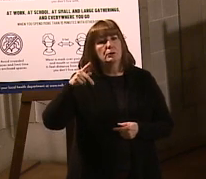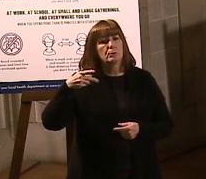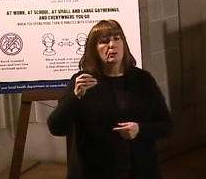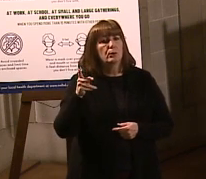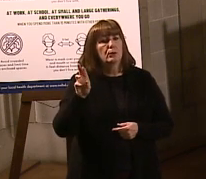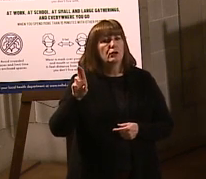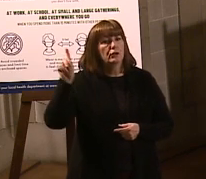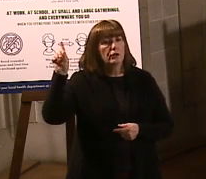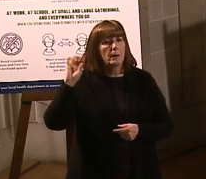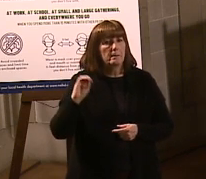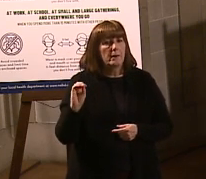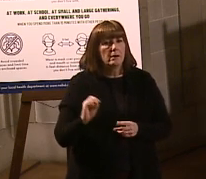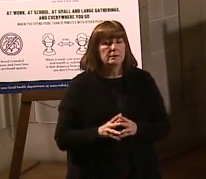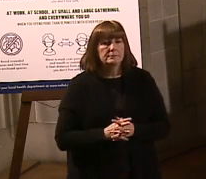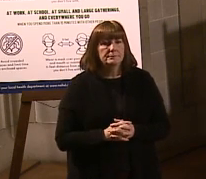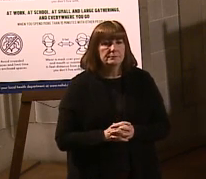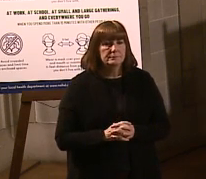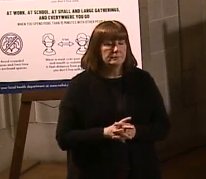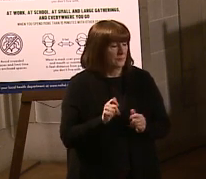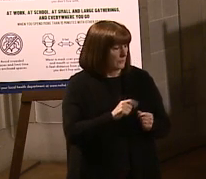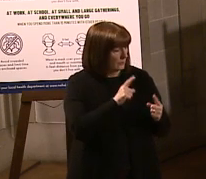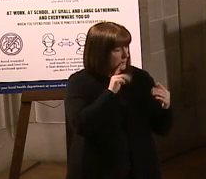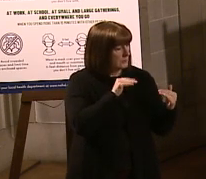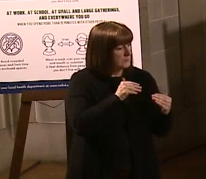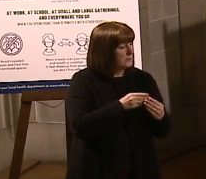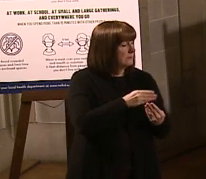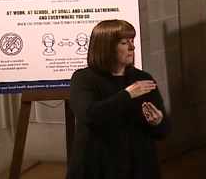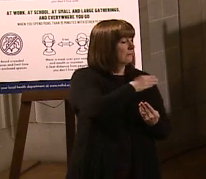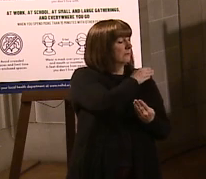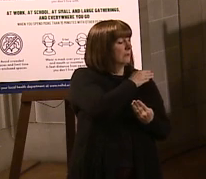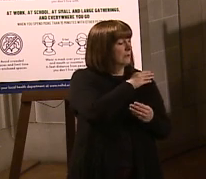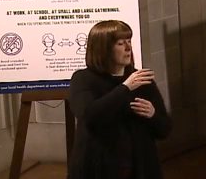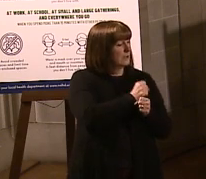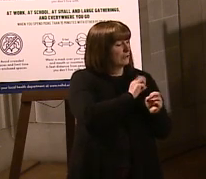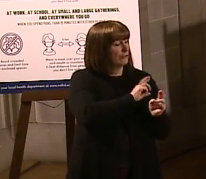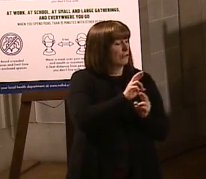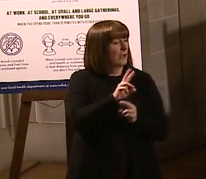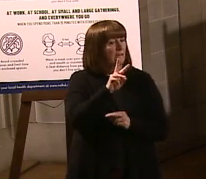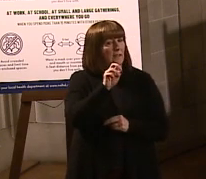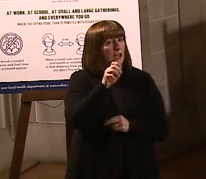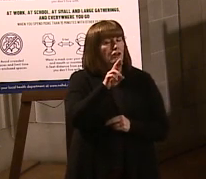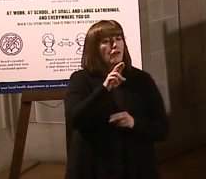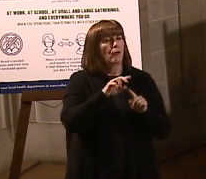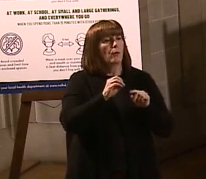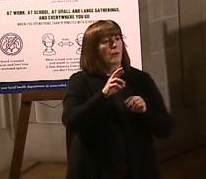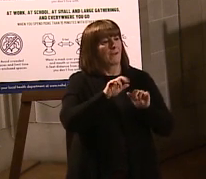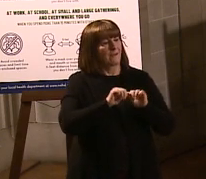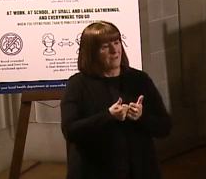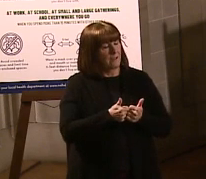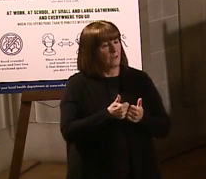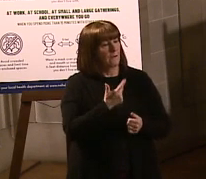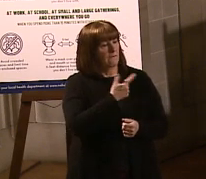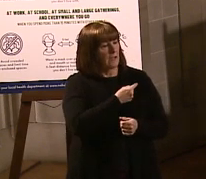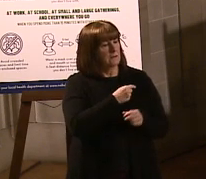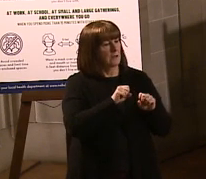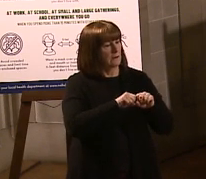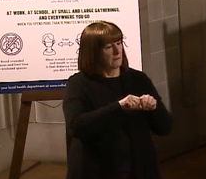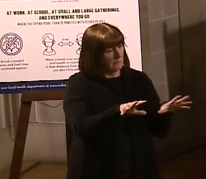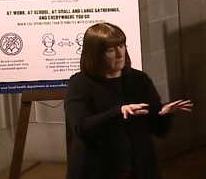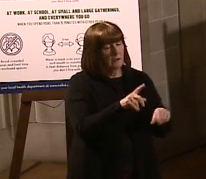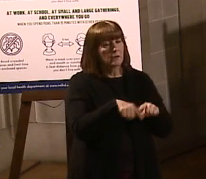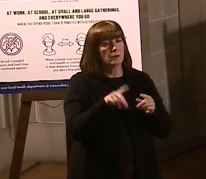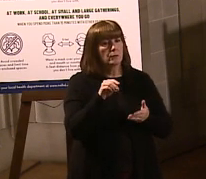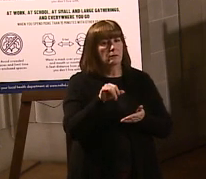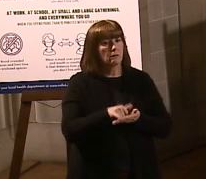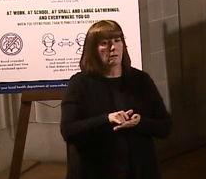anticipated earlier, you know, got the vendors in line earlier, or is it just because of the way that that team rolled out, you couldn't have done